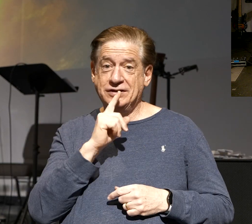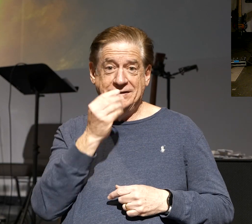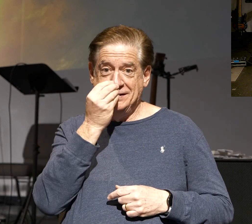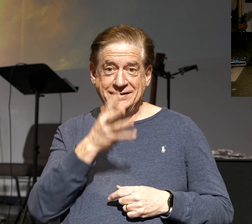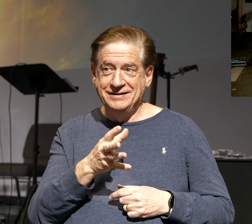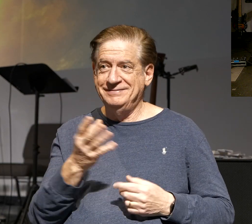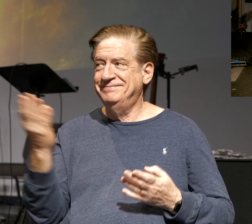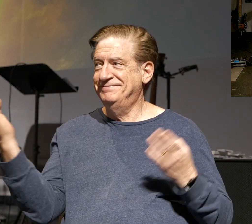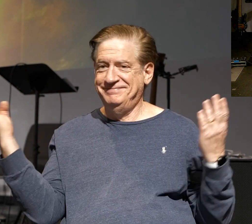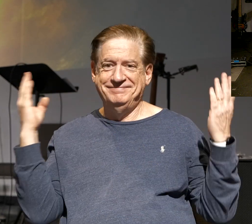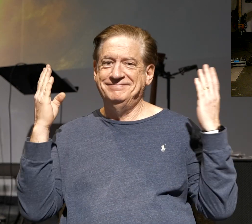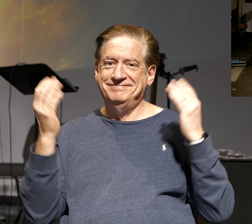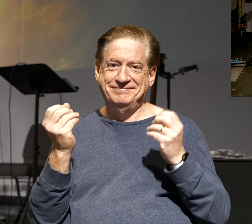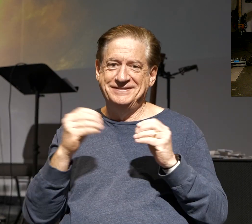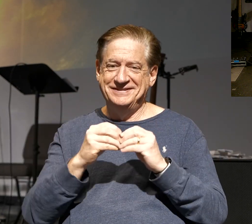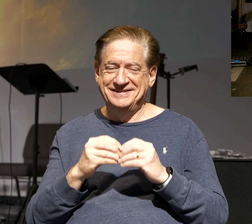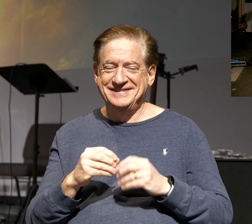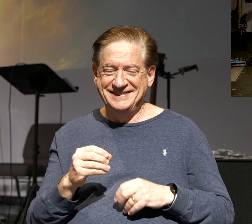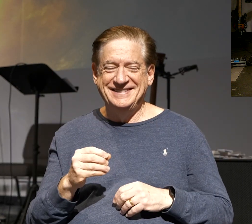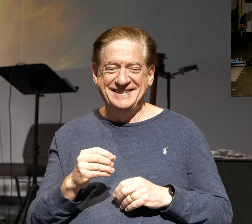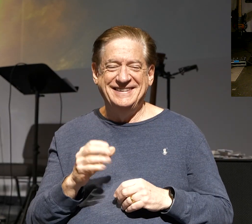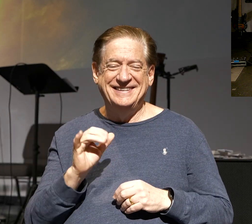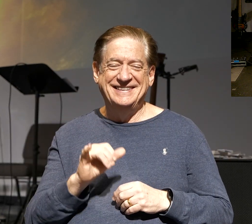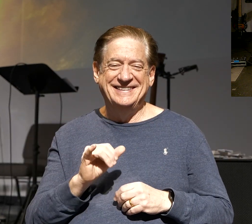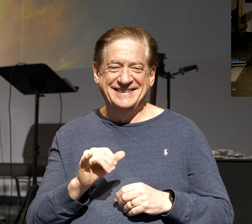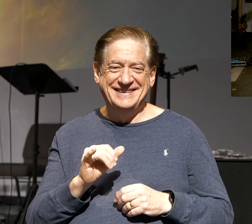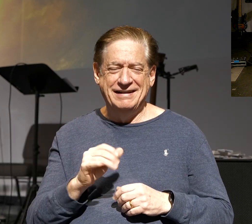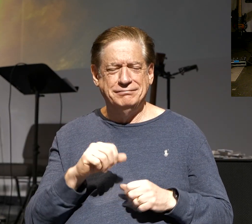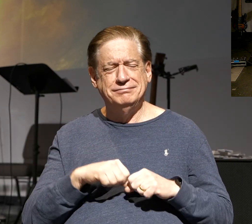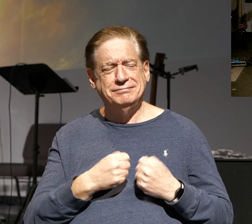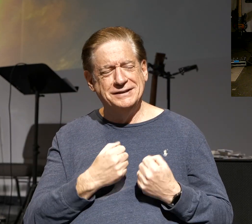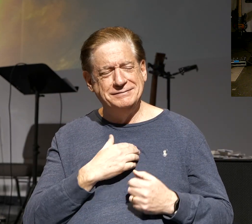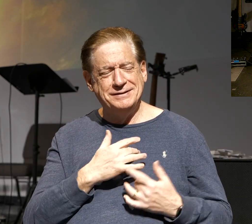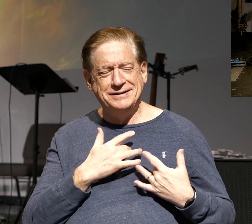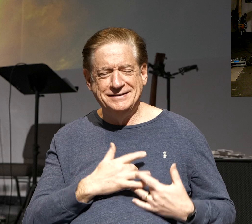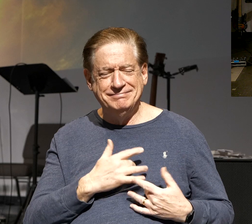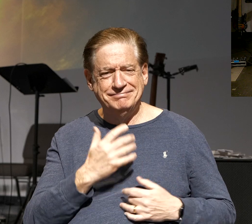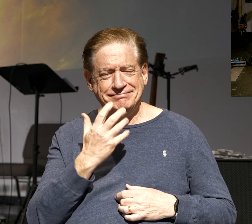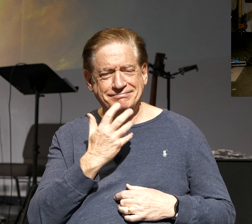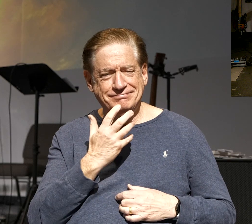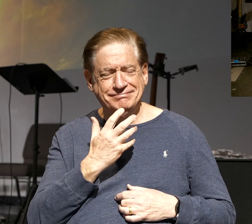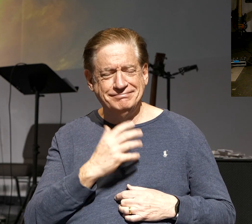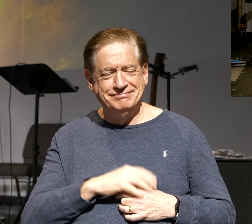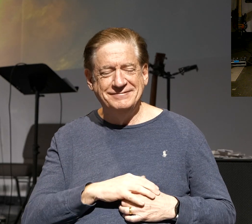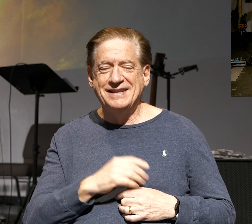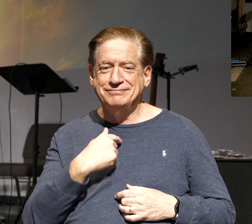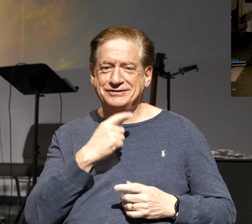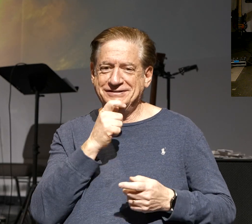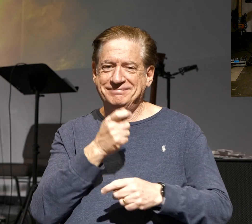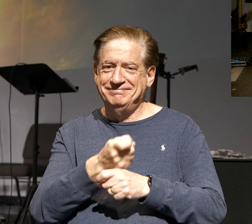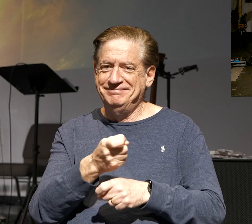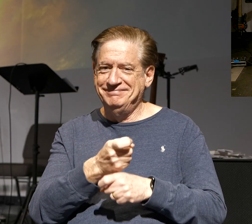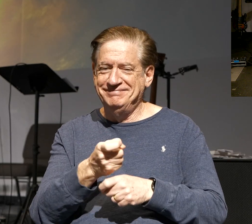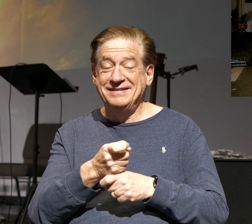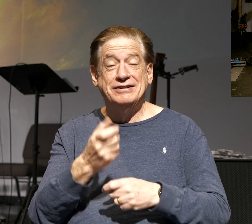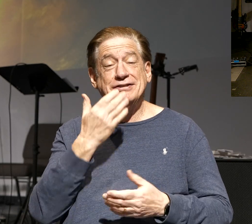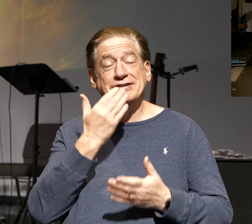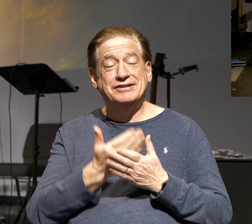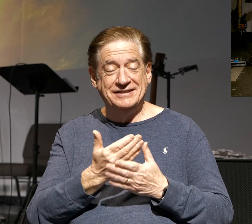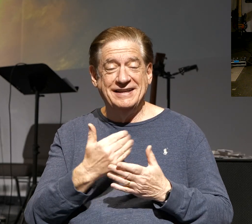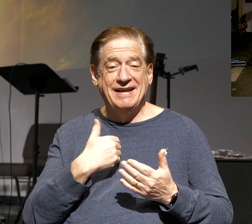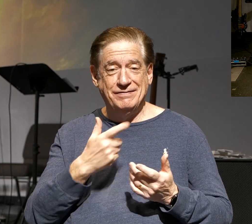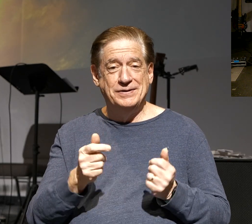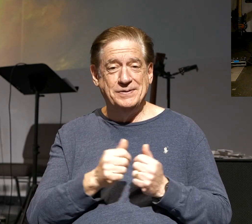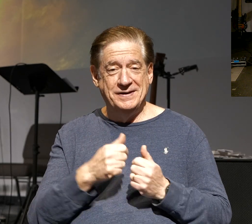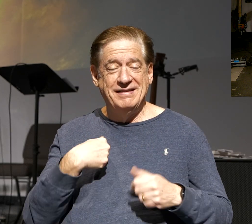care? Oh, even more. Oh, that breaks my heart. Just kidding. Good to have you with us.